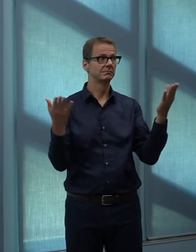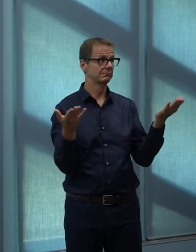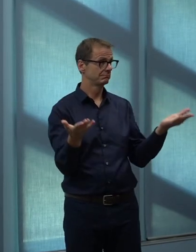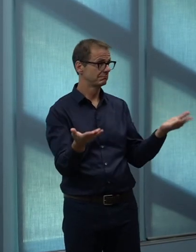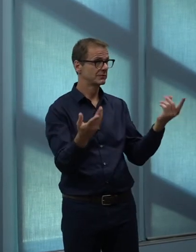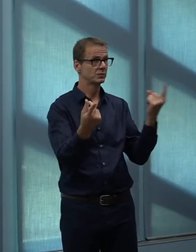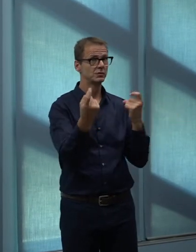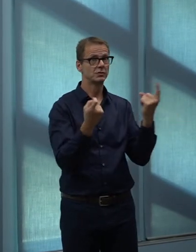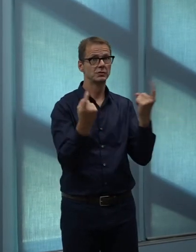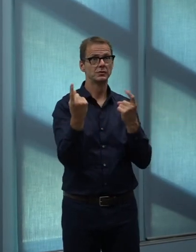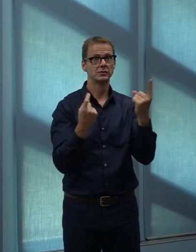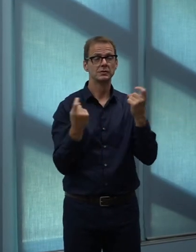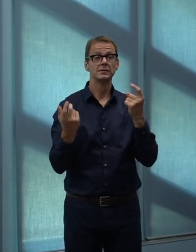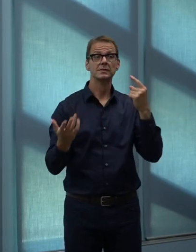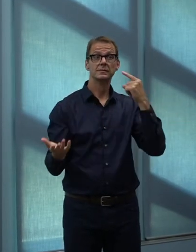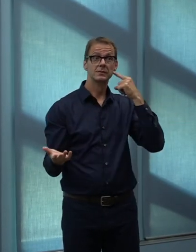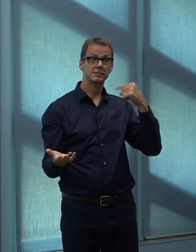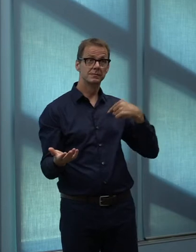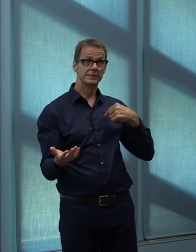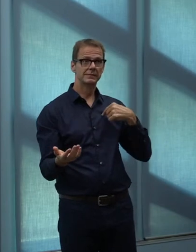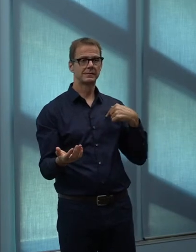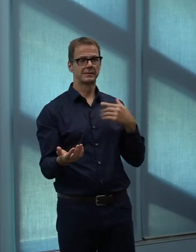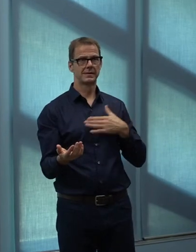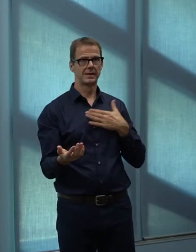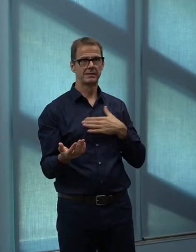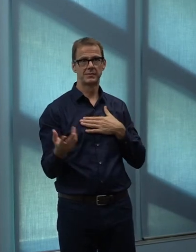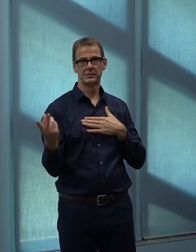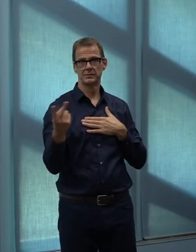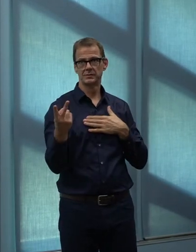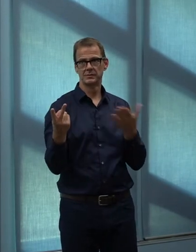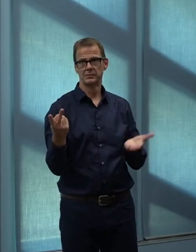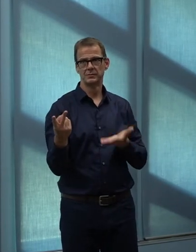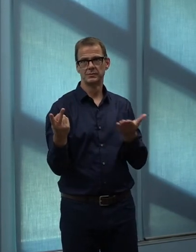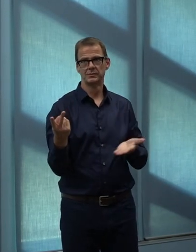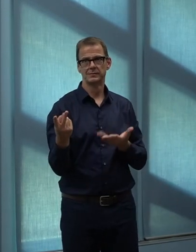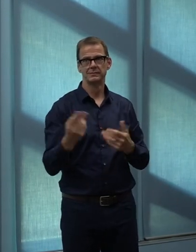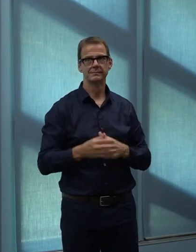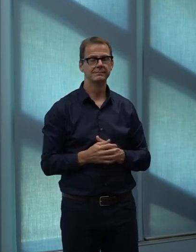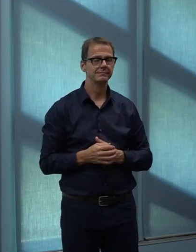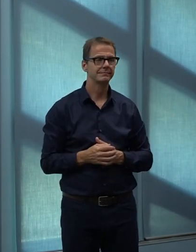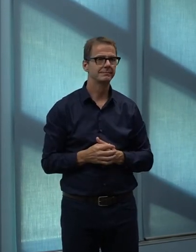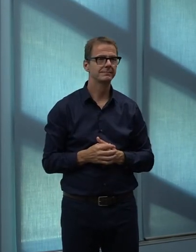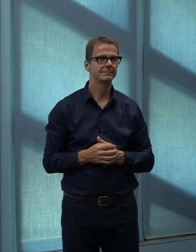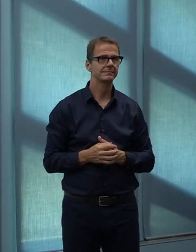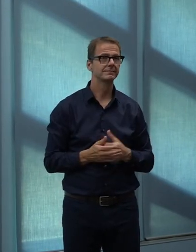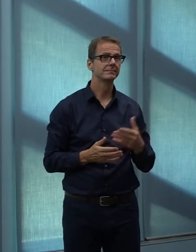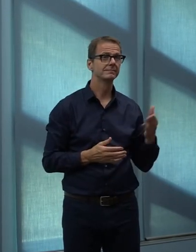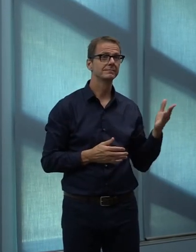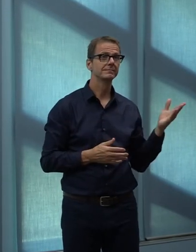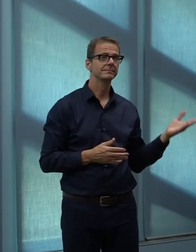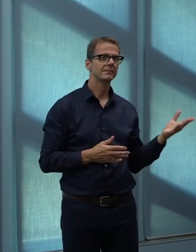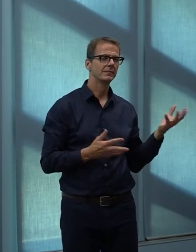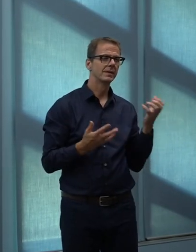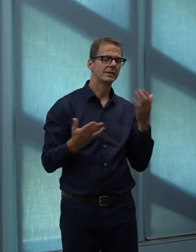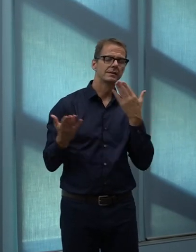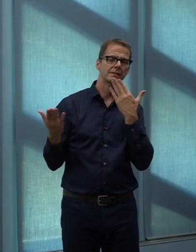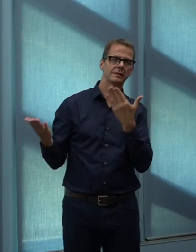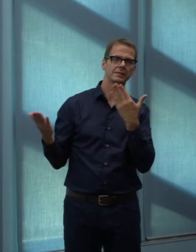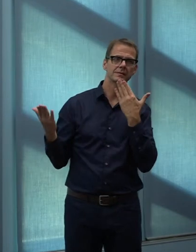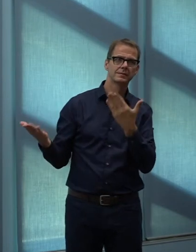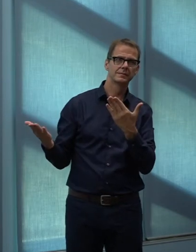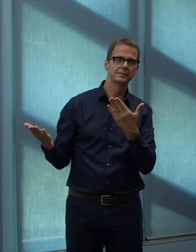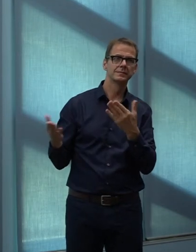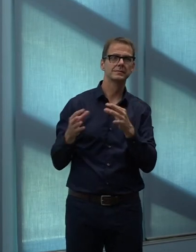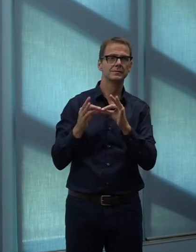Mayor. We're grateful as always for the interpretive support of Kevin Culp and Diane de Andrade. And we're happy to take your questions.